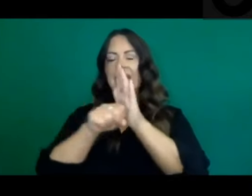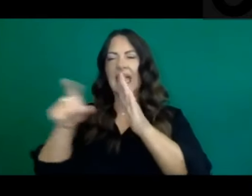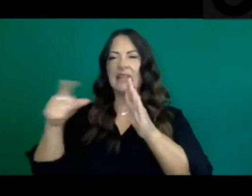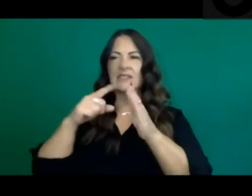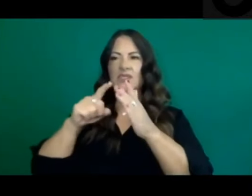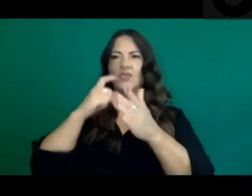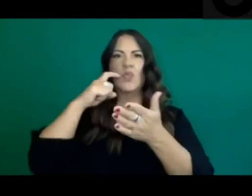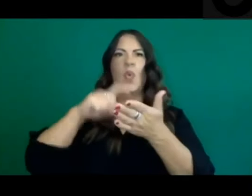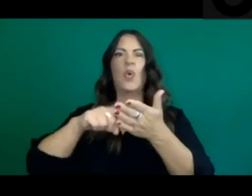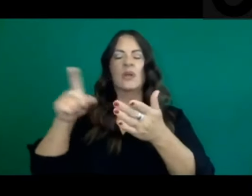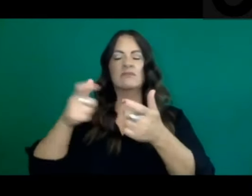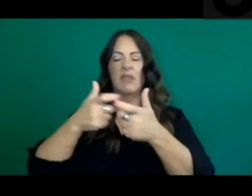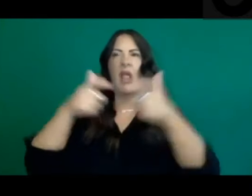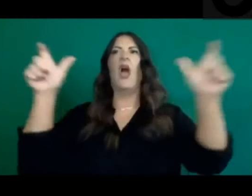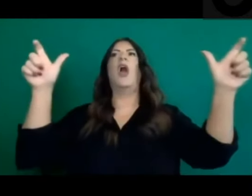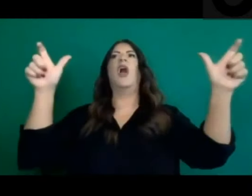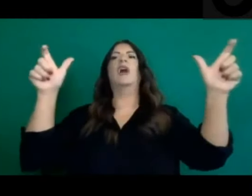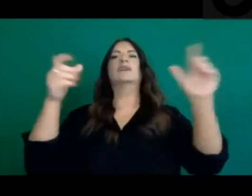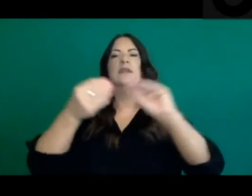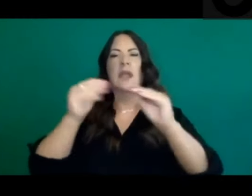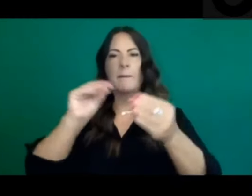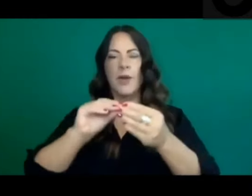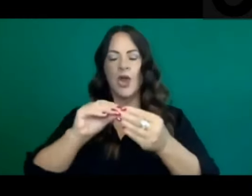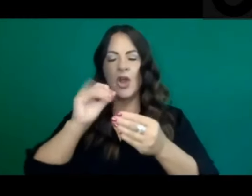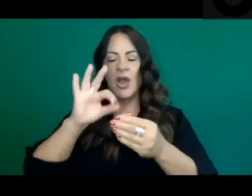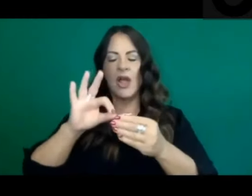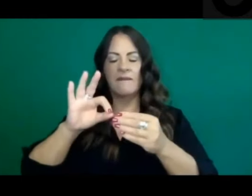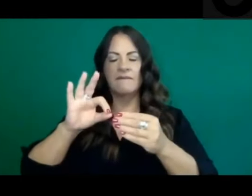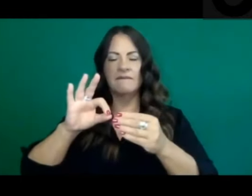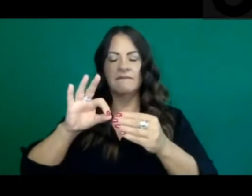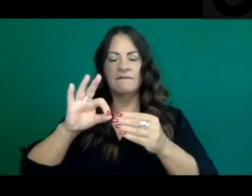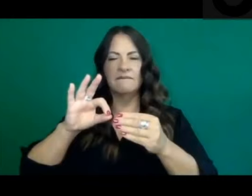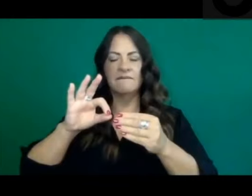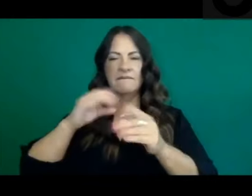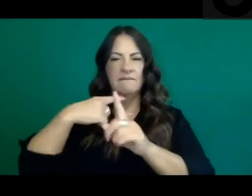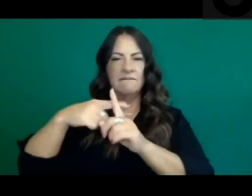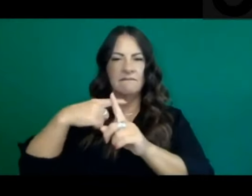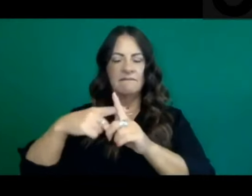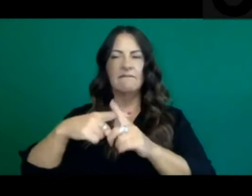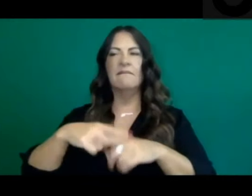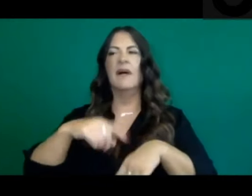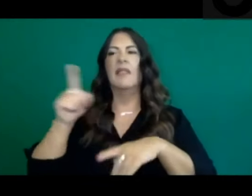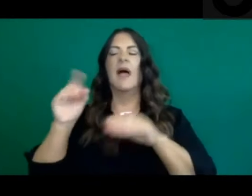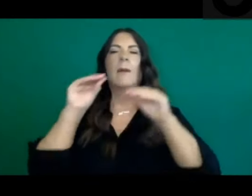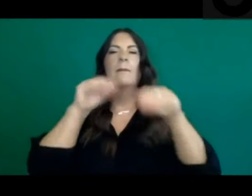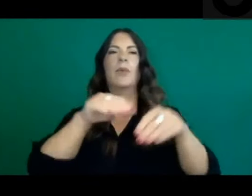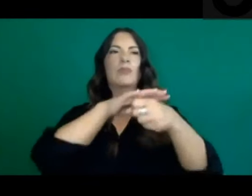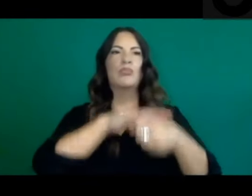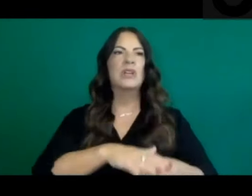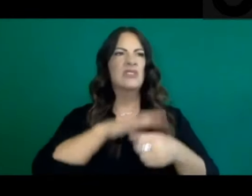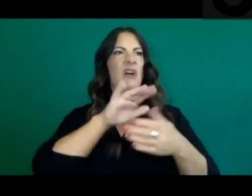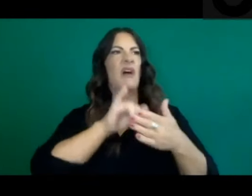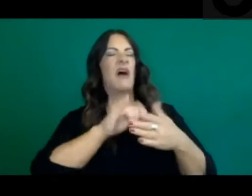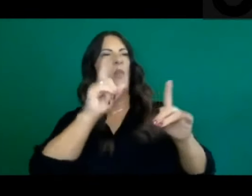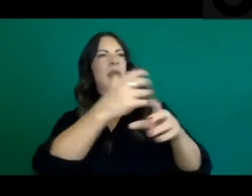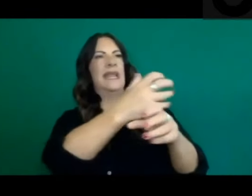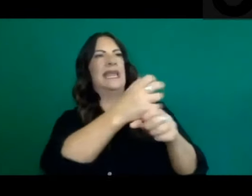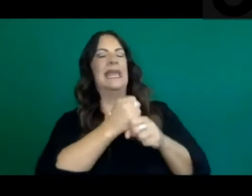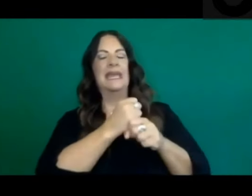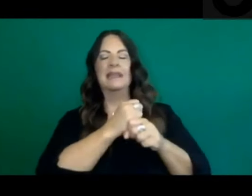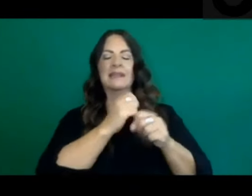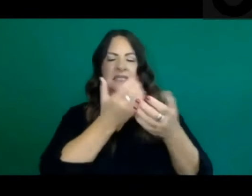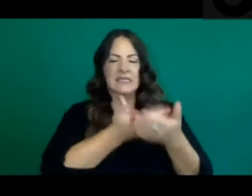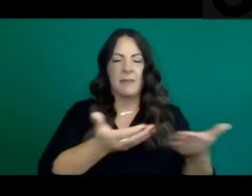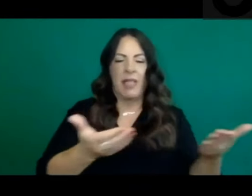pressure on the national testing supplies. Big corporations like LabCorp and